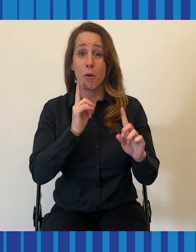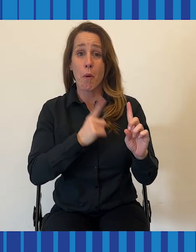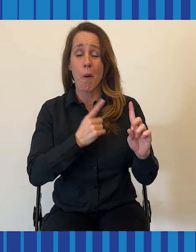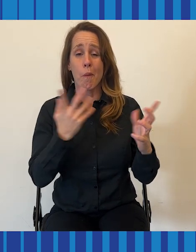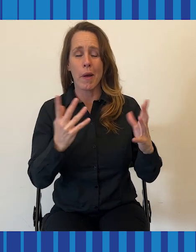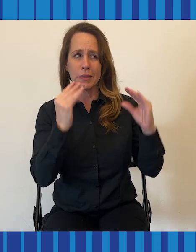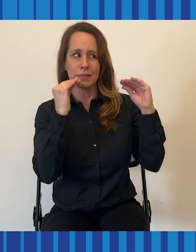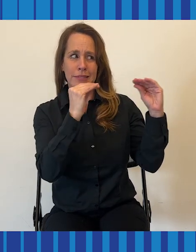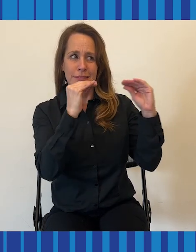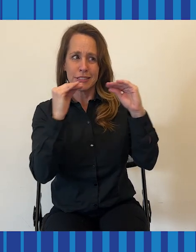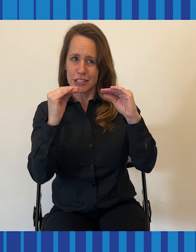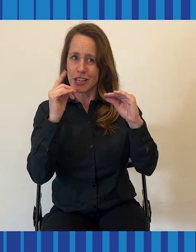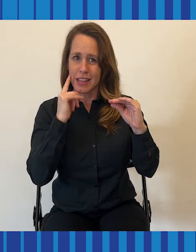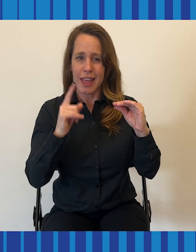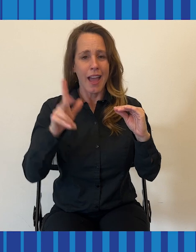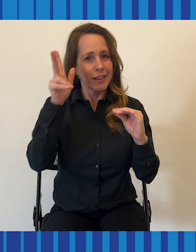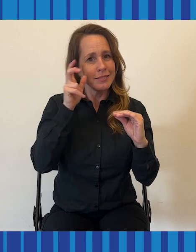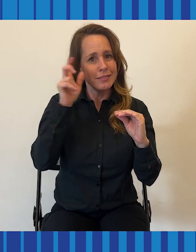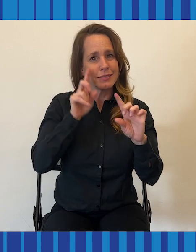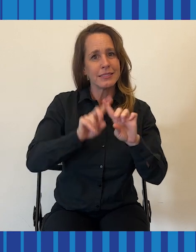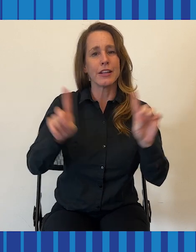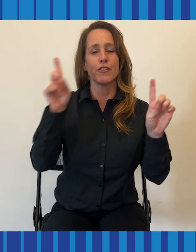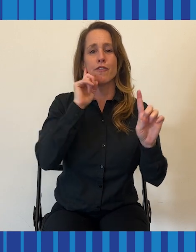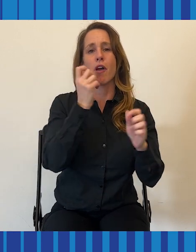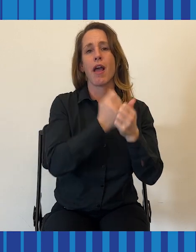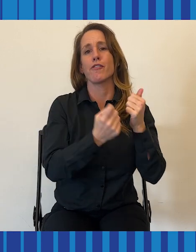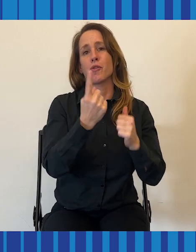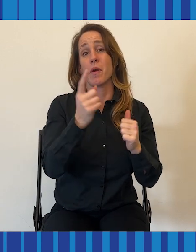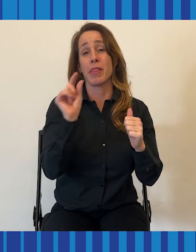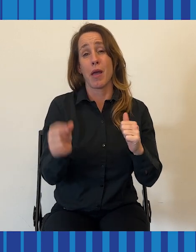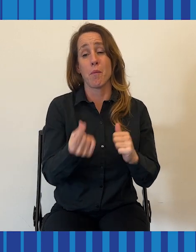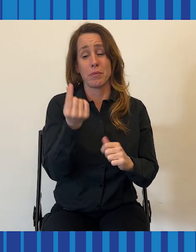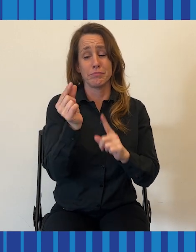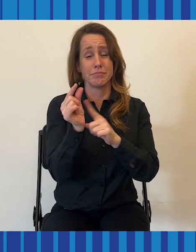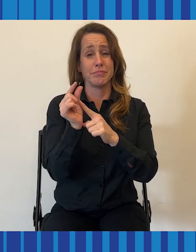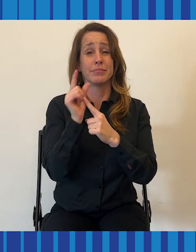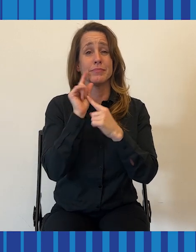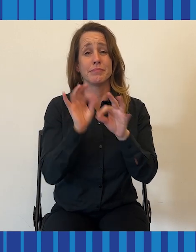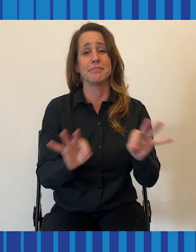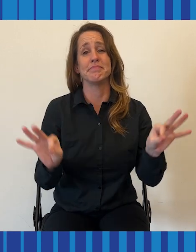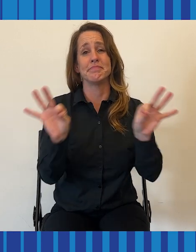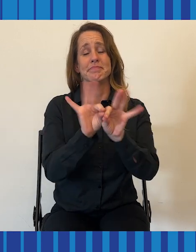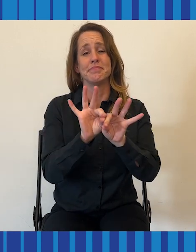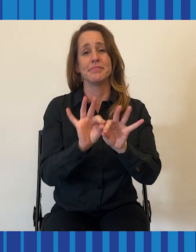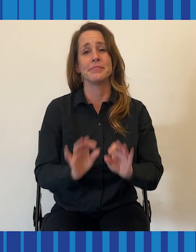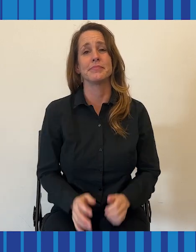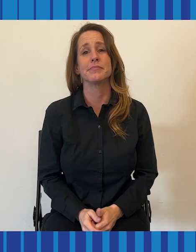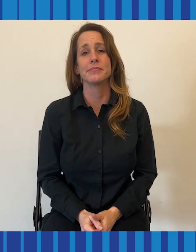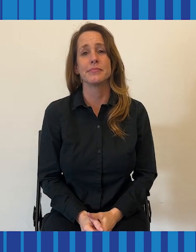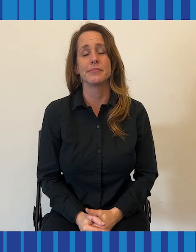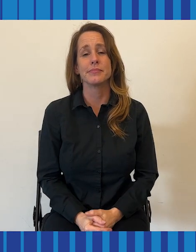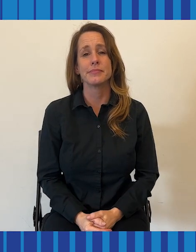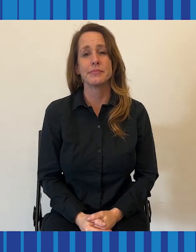I think teaching people that it's different. Just that peace is important.